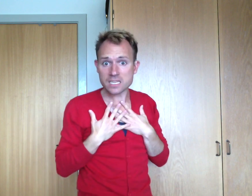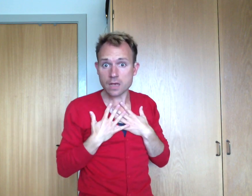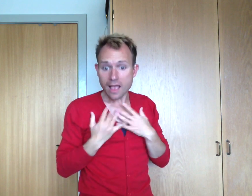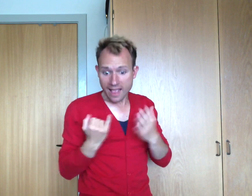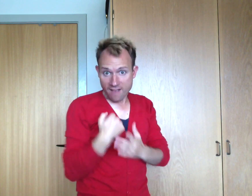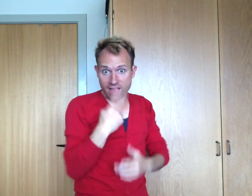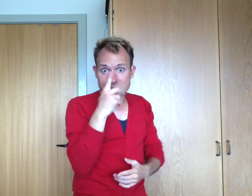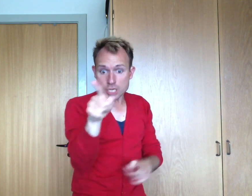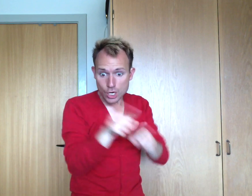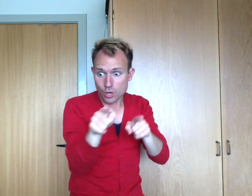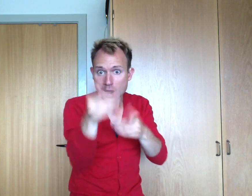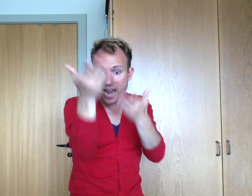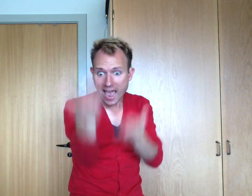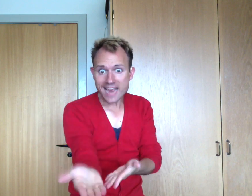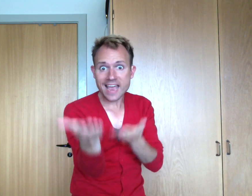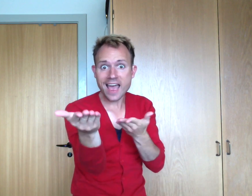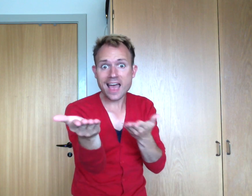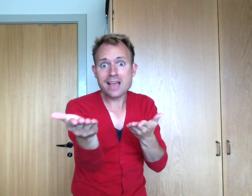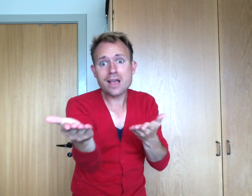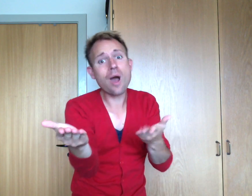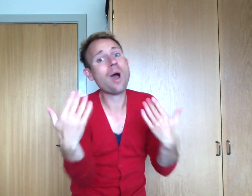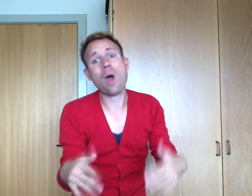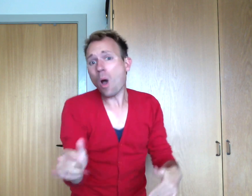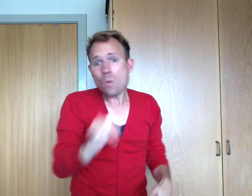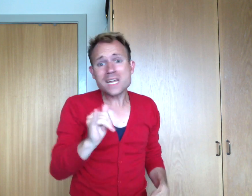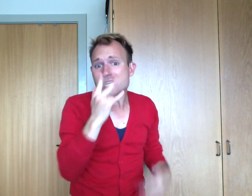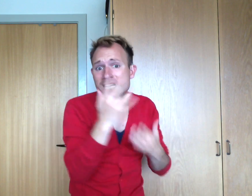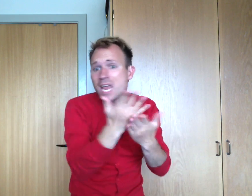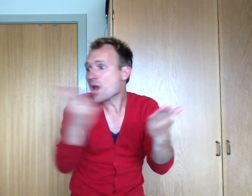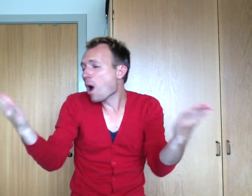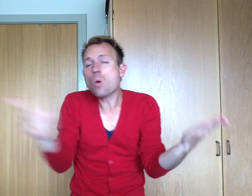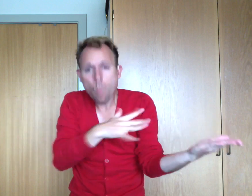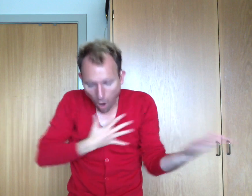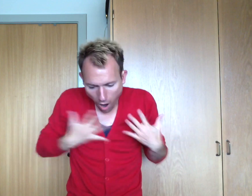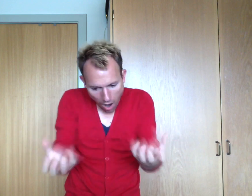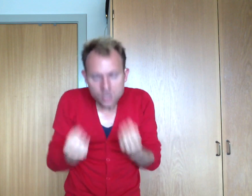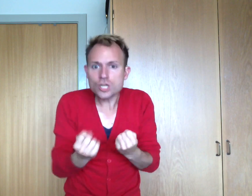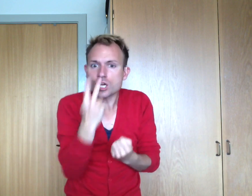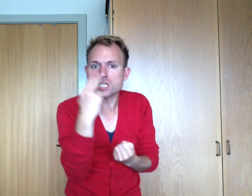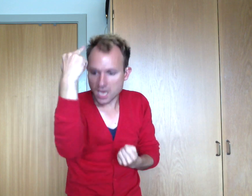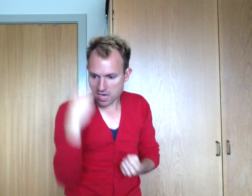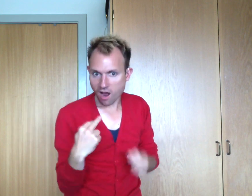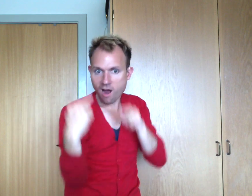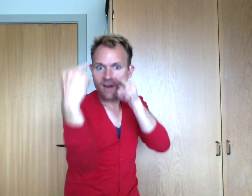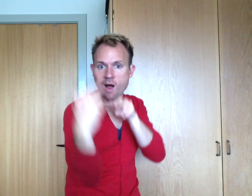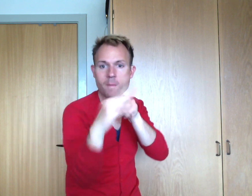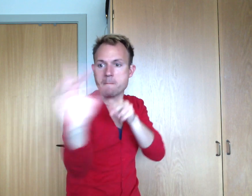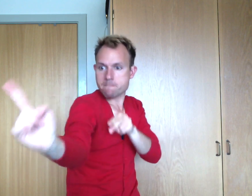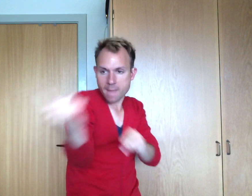And when I see you like that Then we see what we want to see All coming back